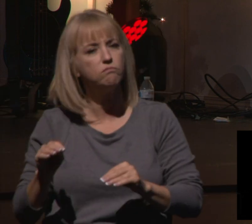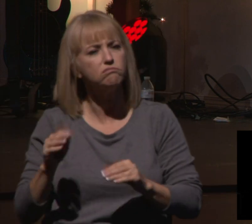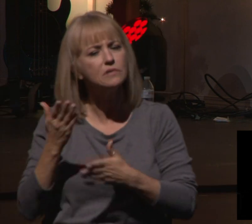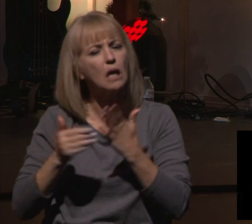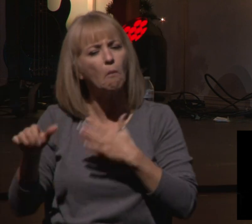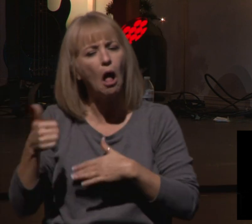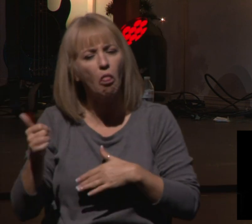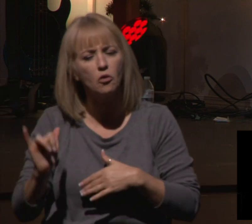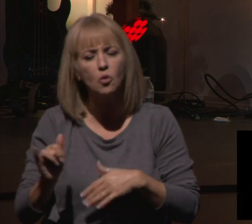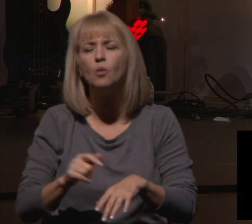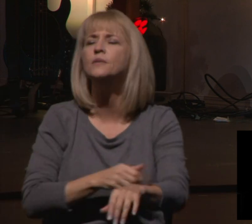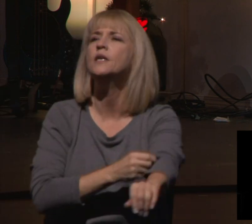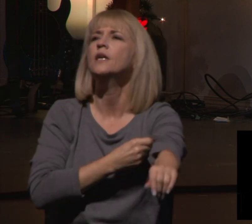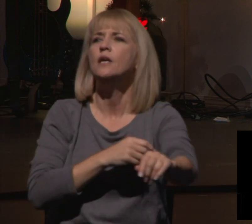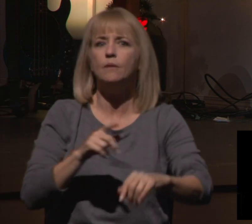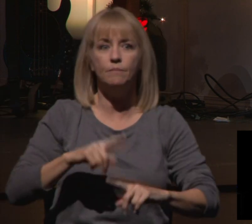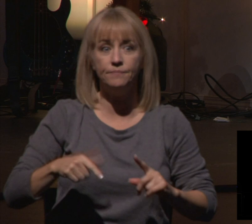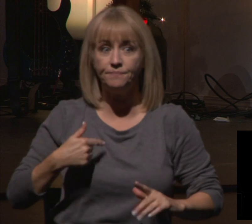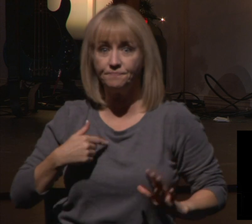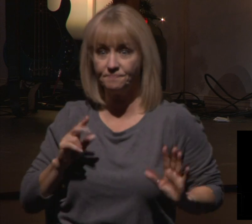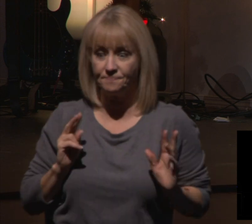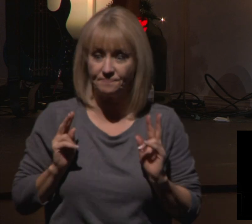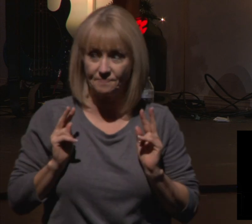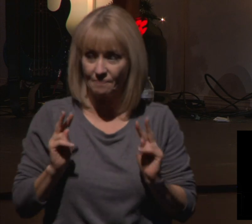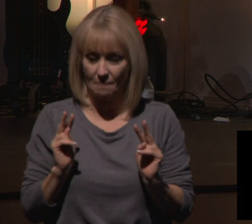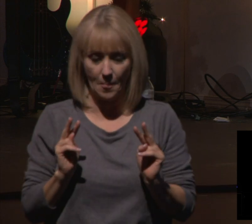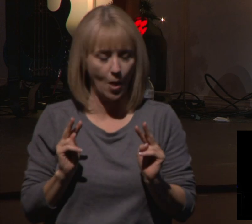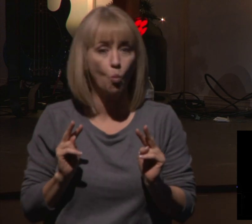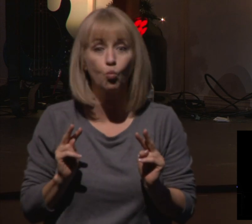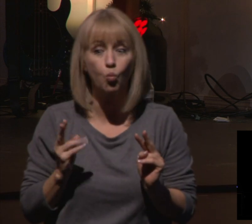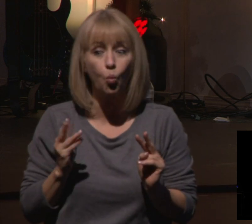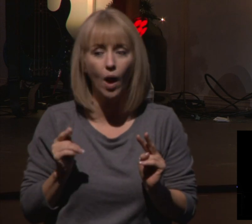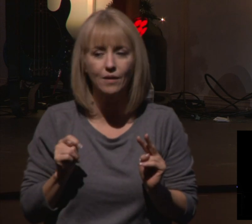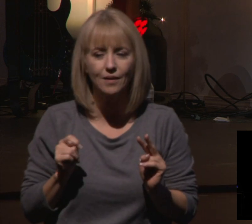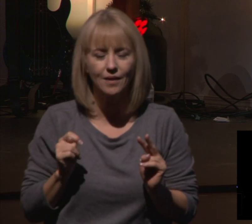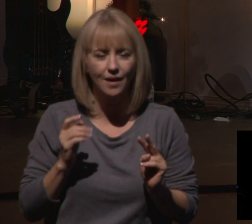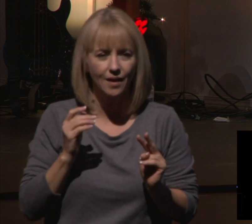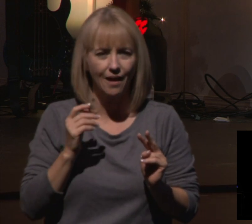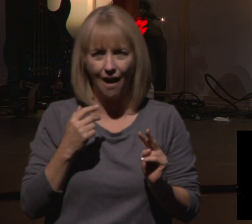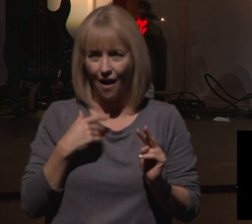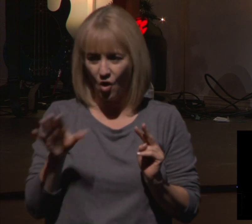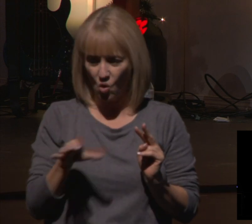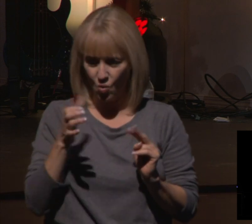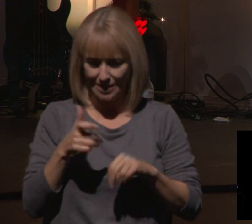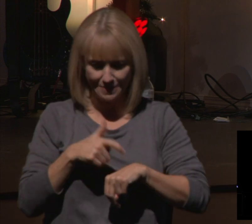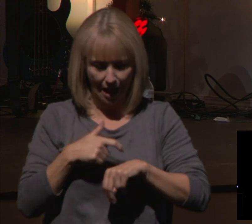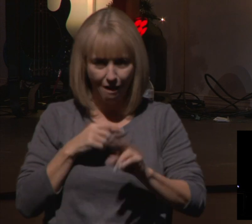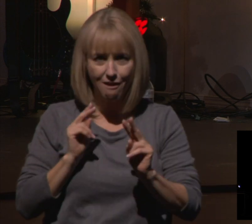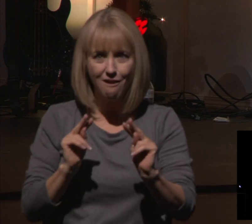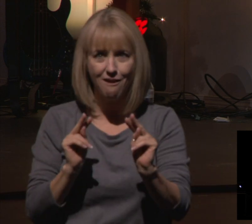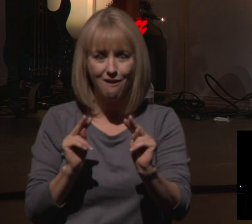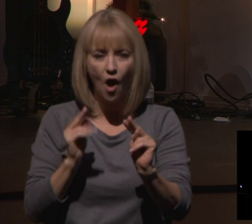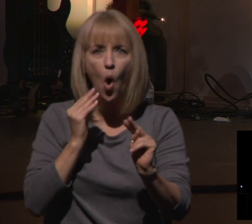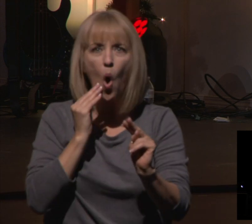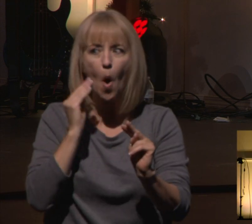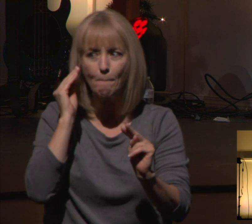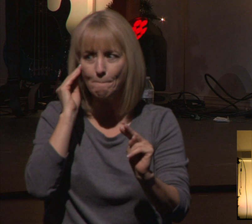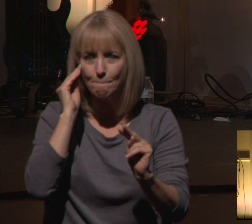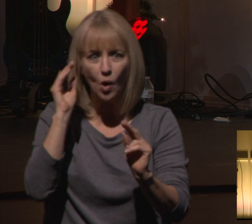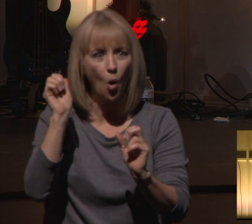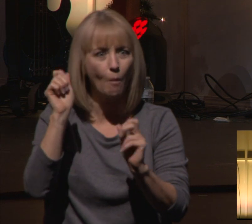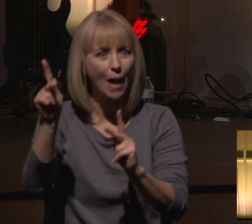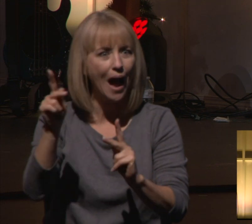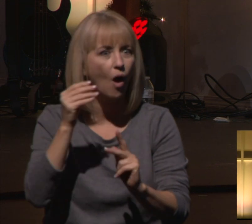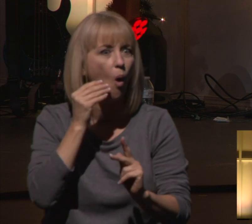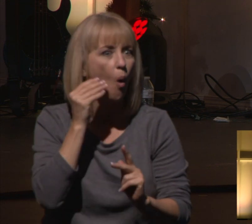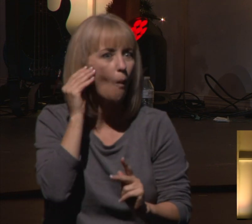Christmas season because in the Christmas season, I got to travel back to a place that felt like home. I got to travel back to a place